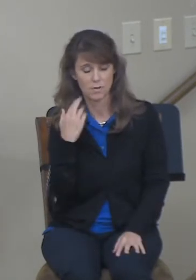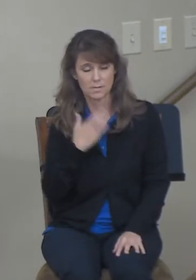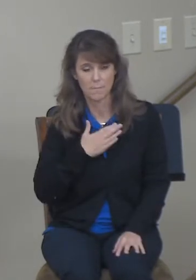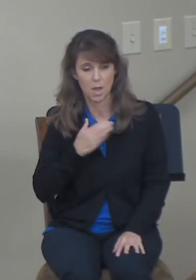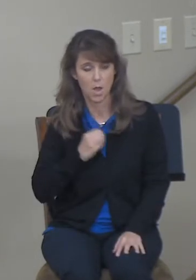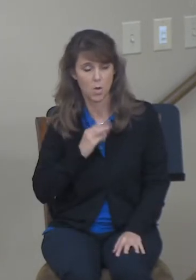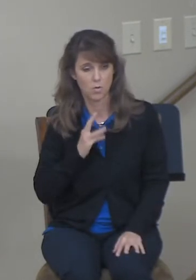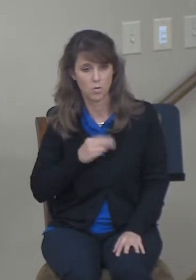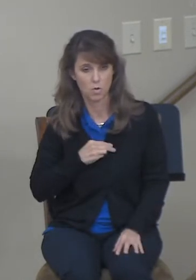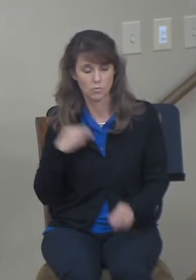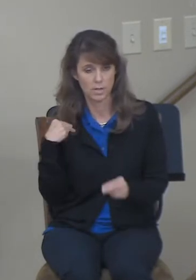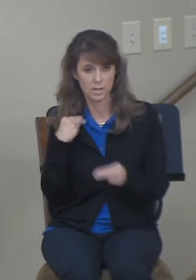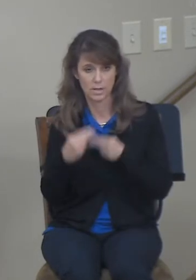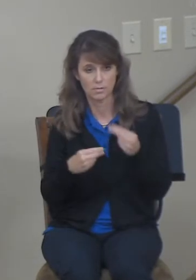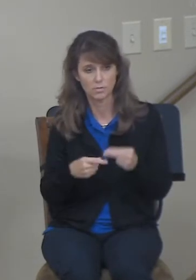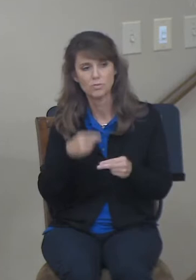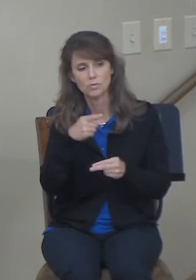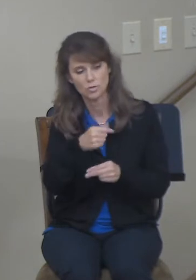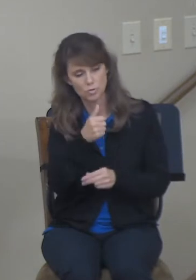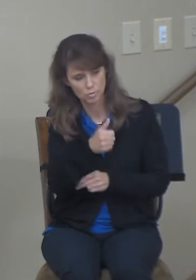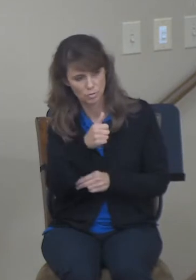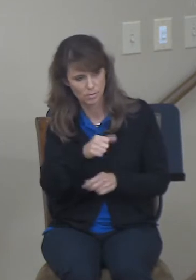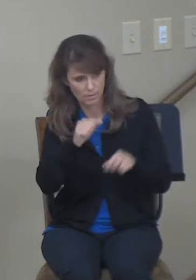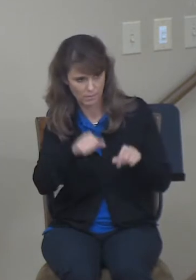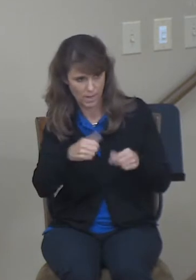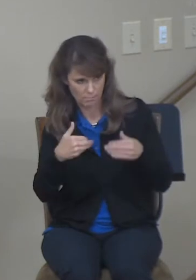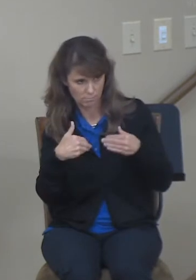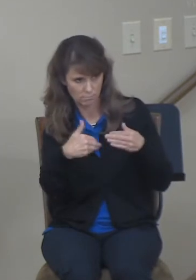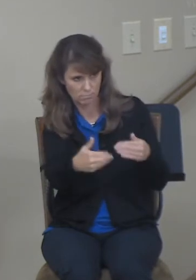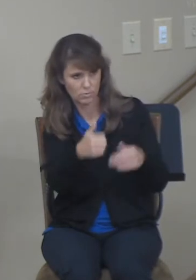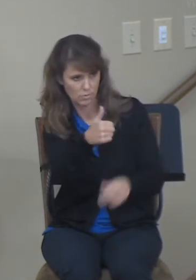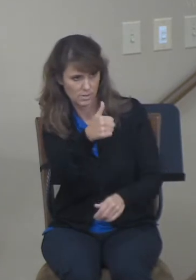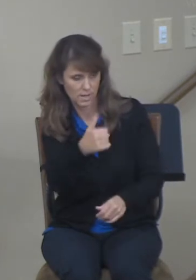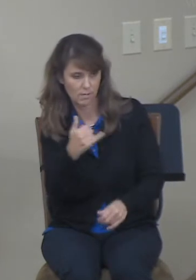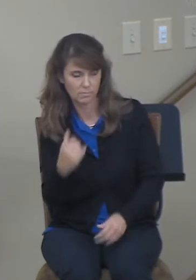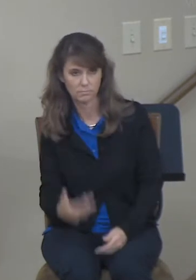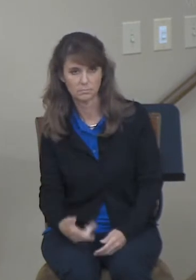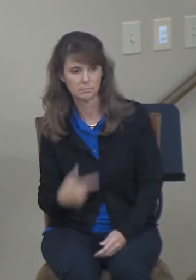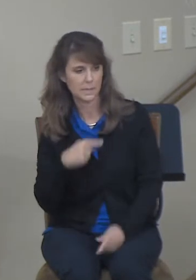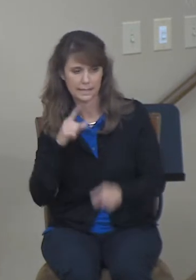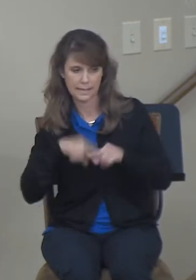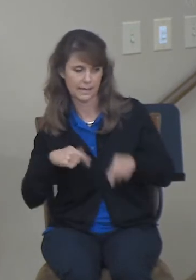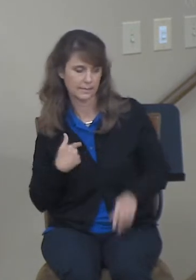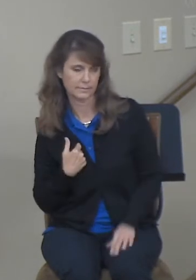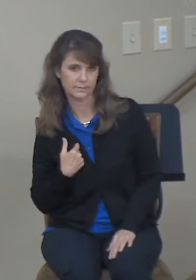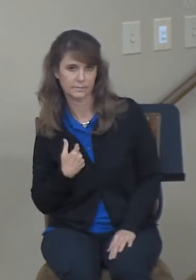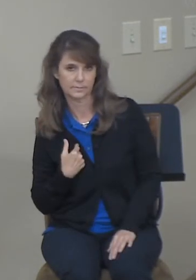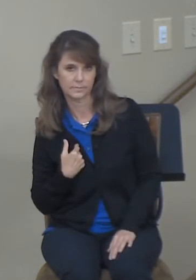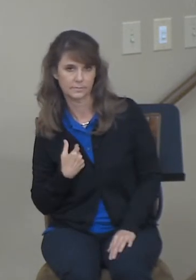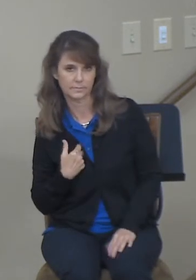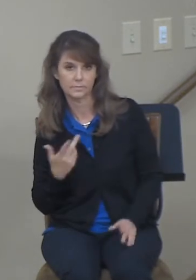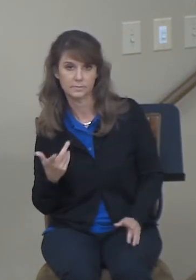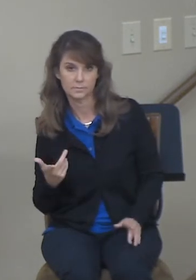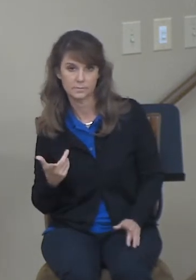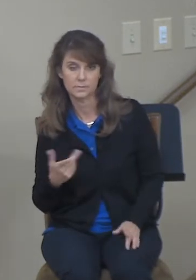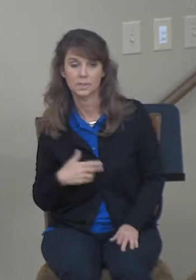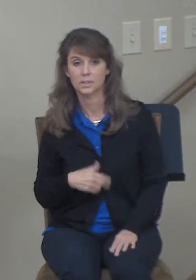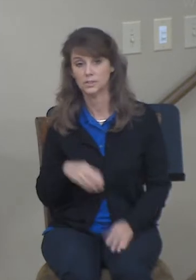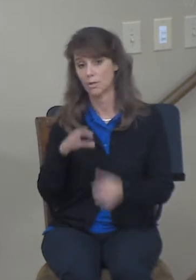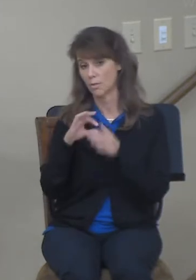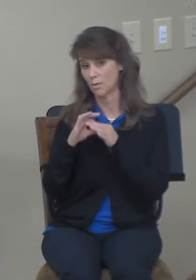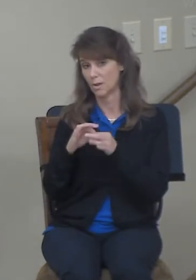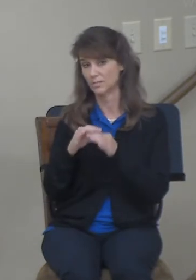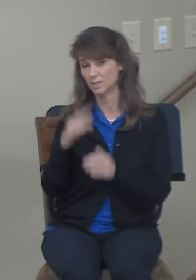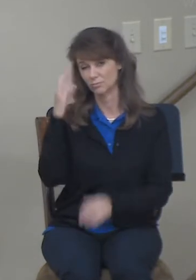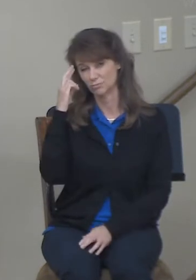yourself, and you may have right of my redemption, for I cannot redeem it. He did this quick profit and loss statement, and he realized that if